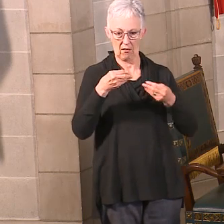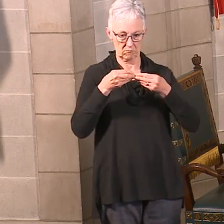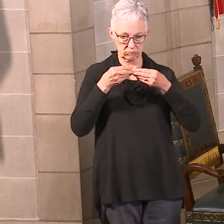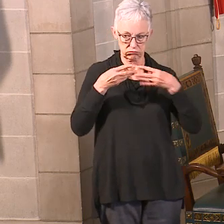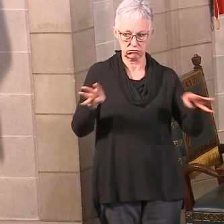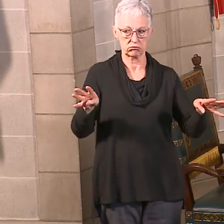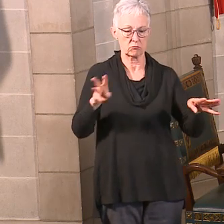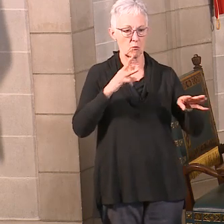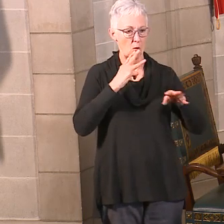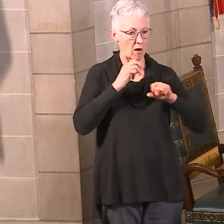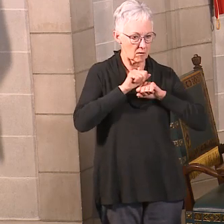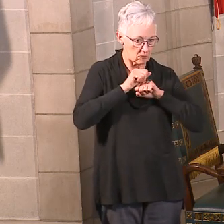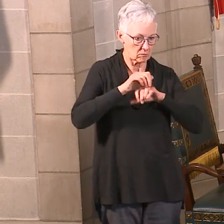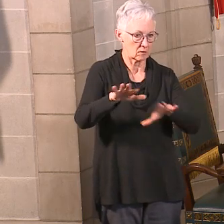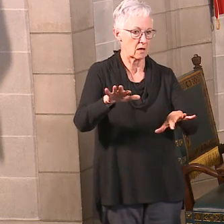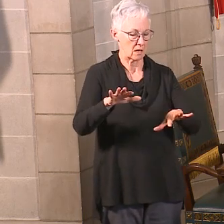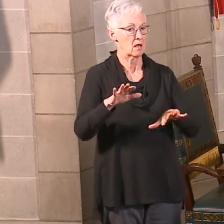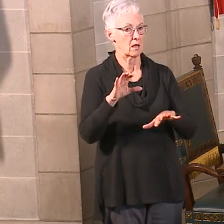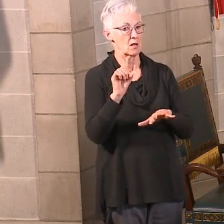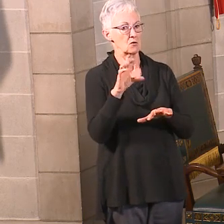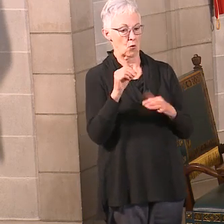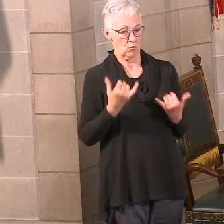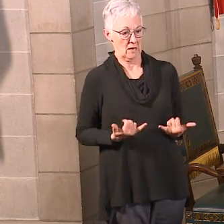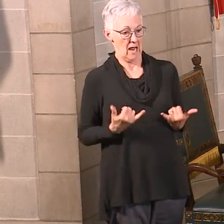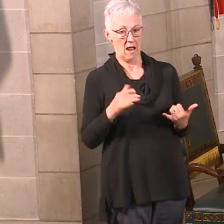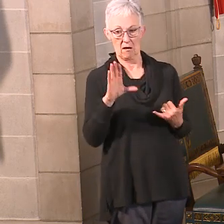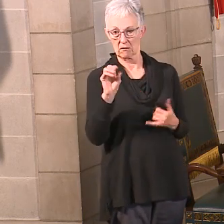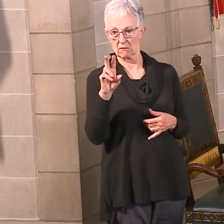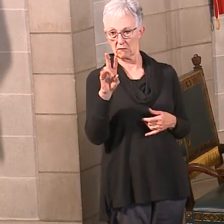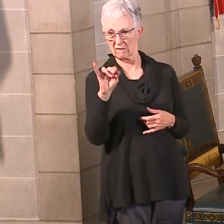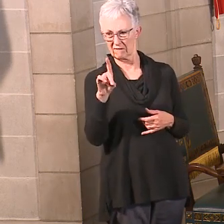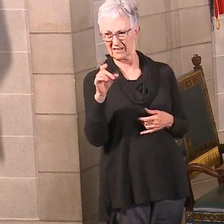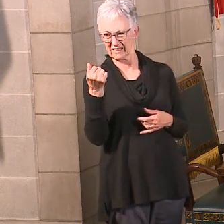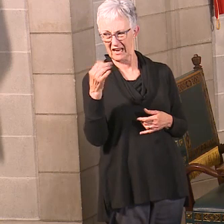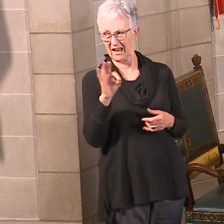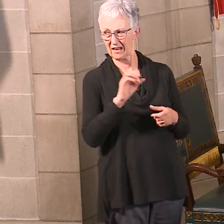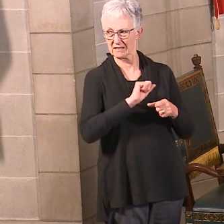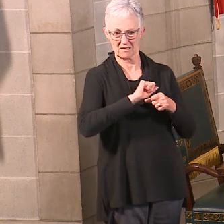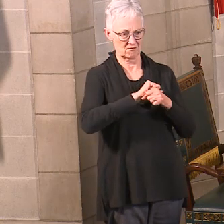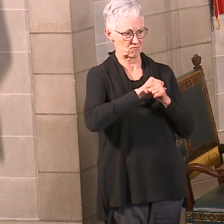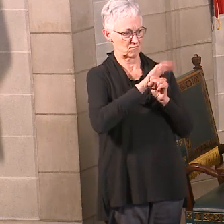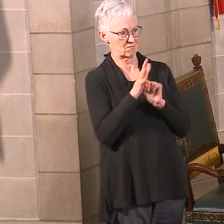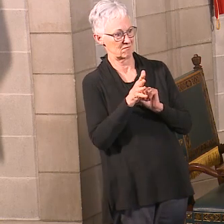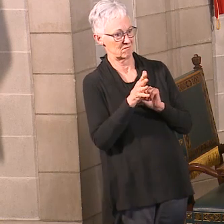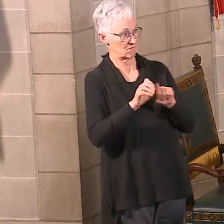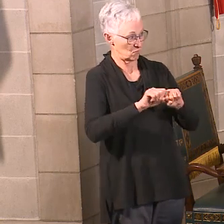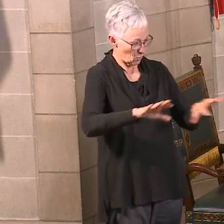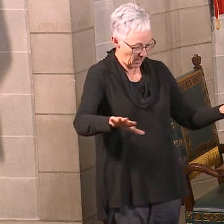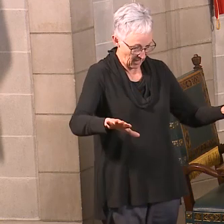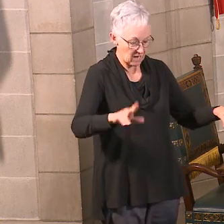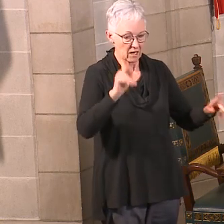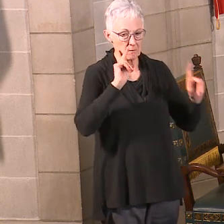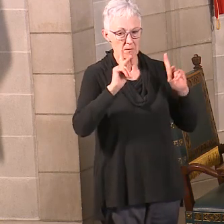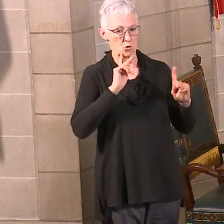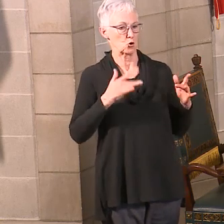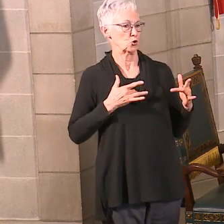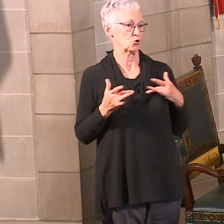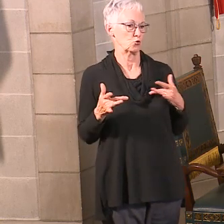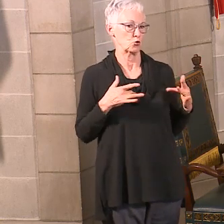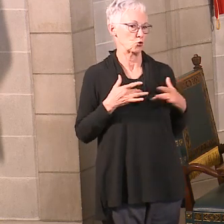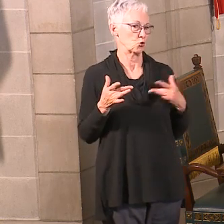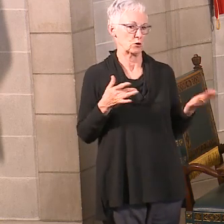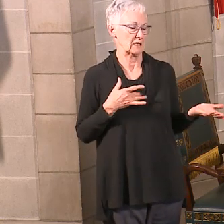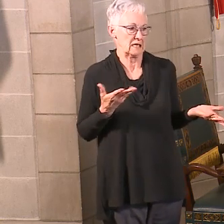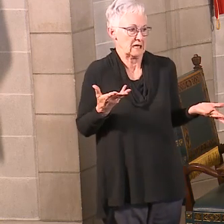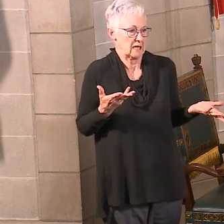being exacerbated by COVID. So there's just been a lot of piling on. So, you know, there's definitely concerns about being able to,